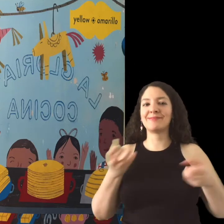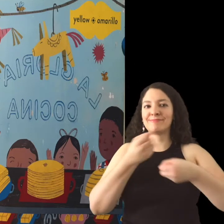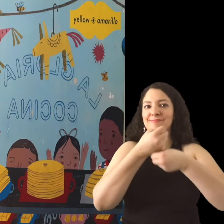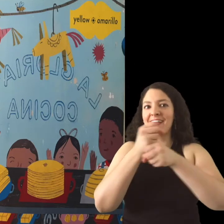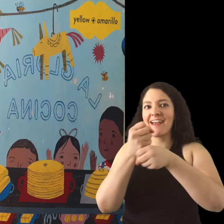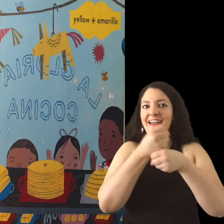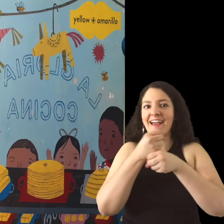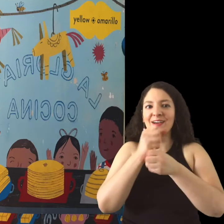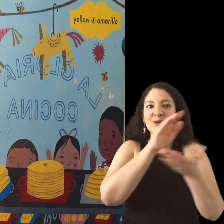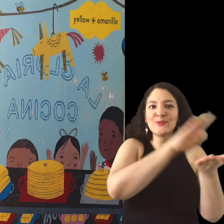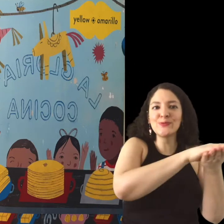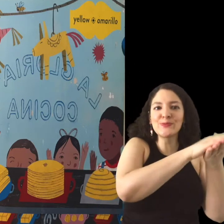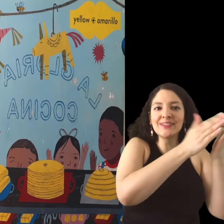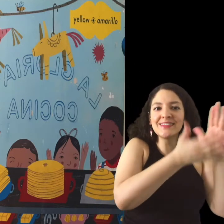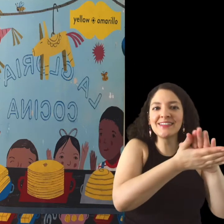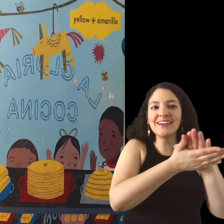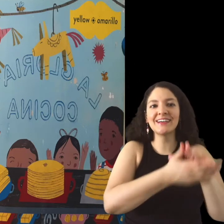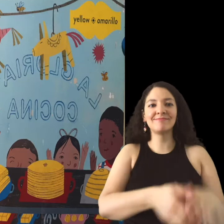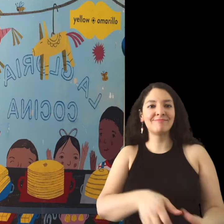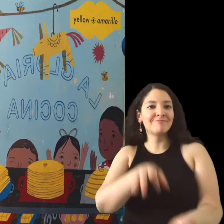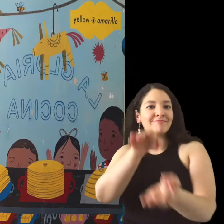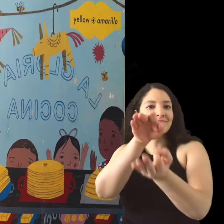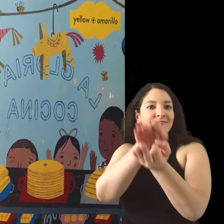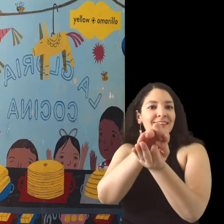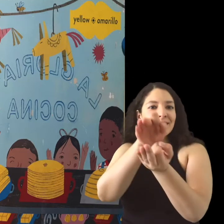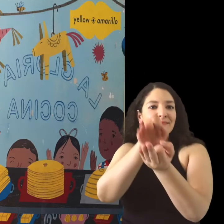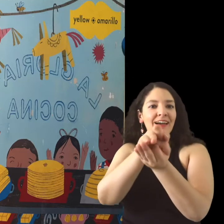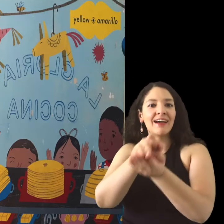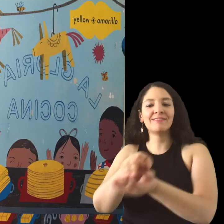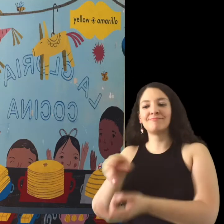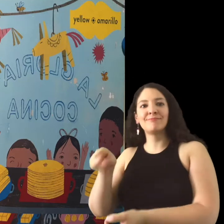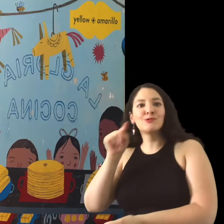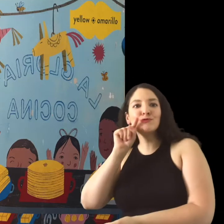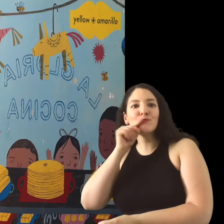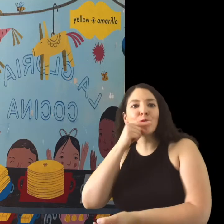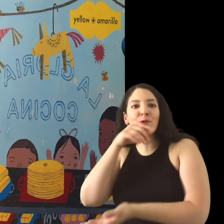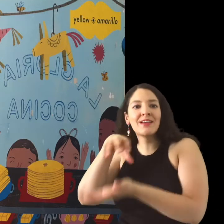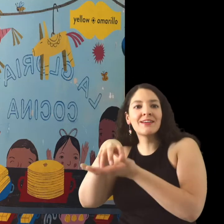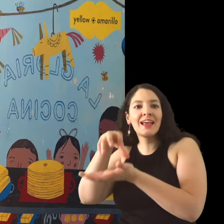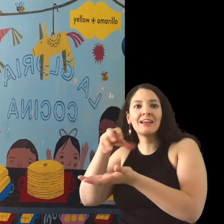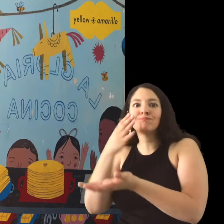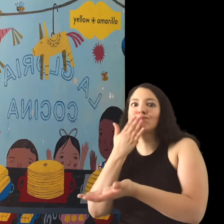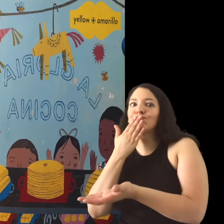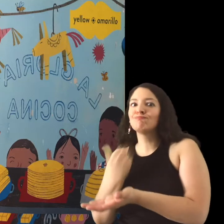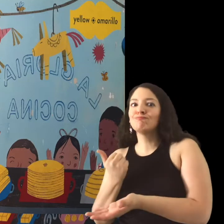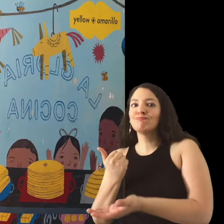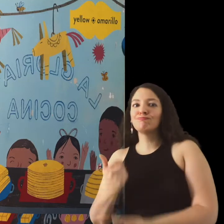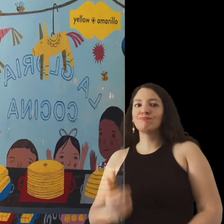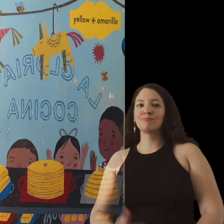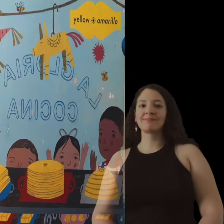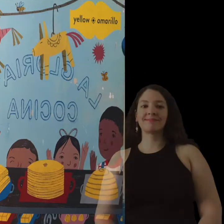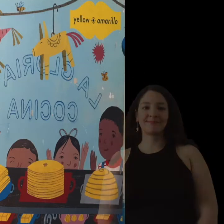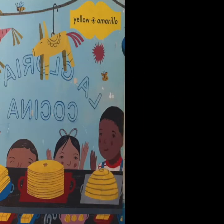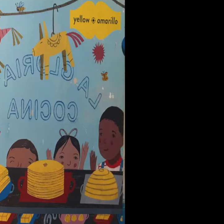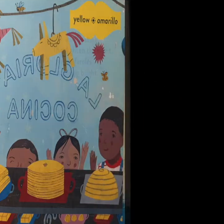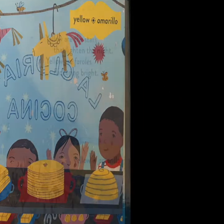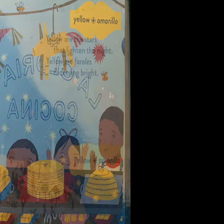We use to make Tortillas, Tamales, and Sweet Corn Cake